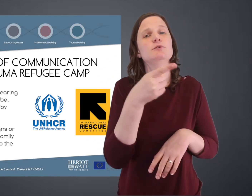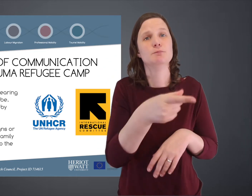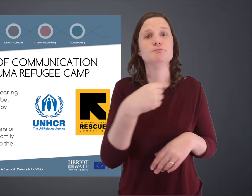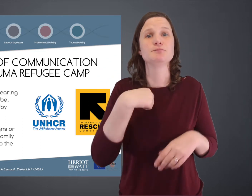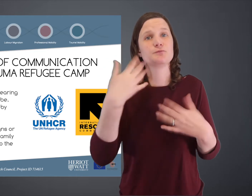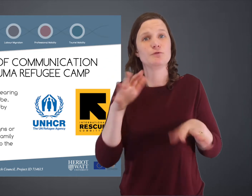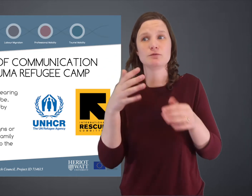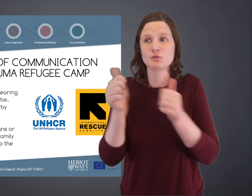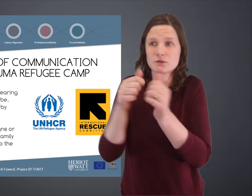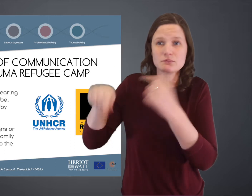resolve any problem they have.